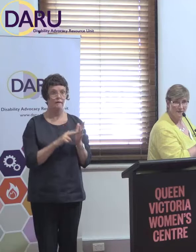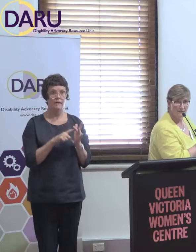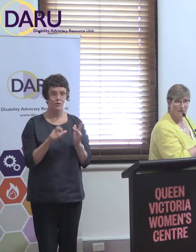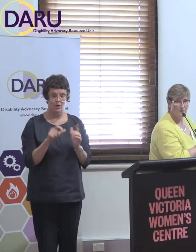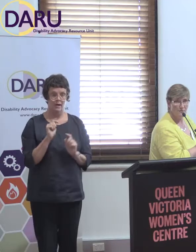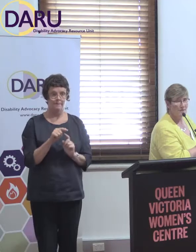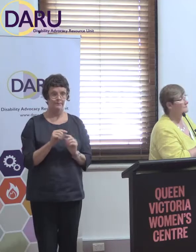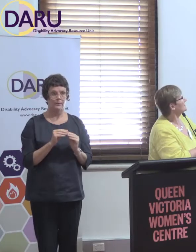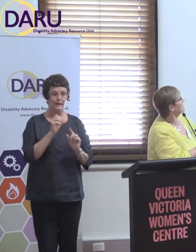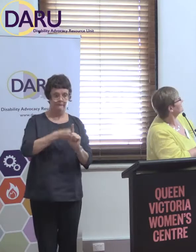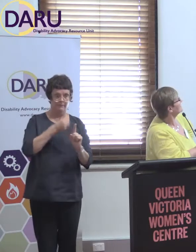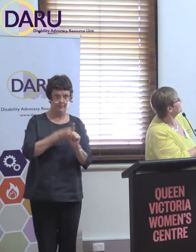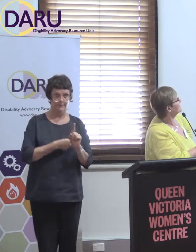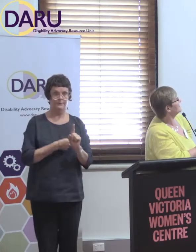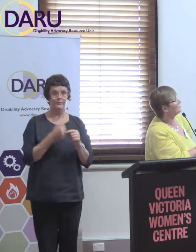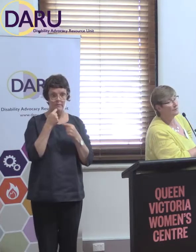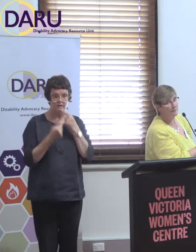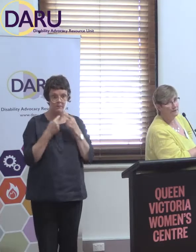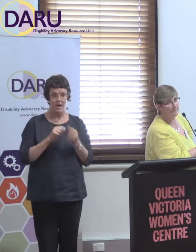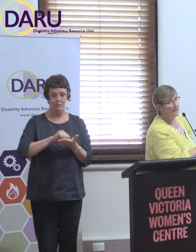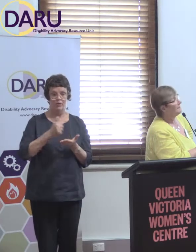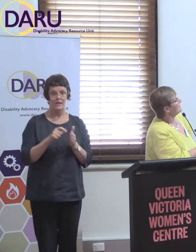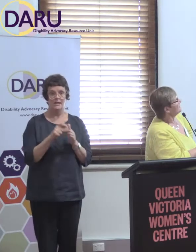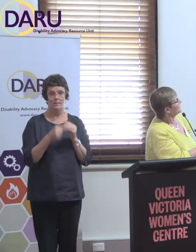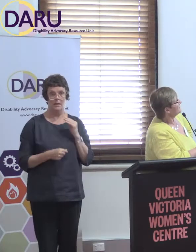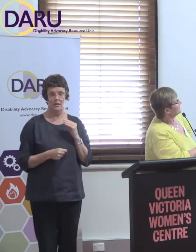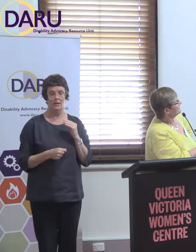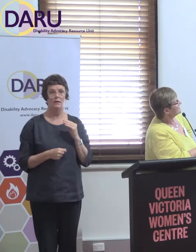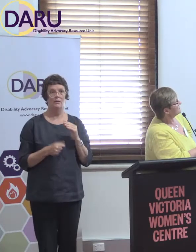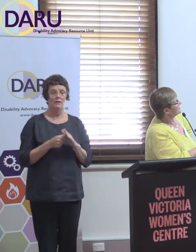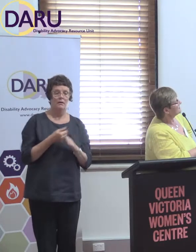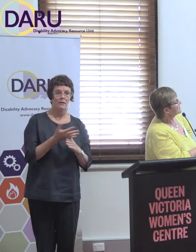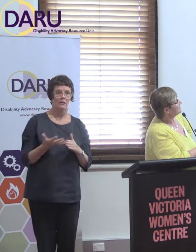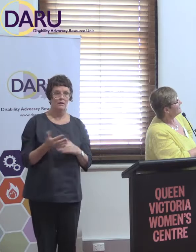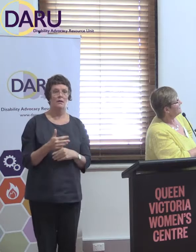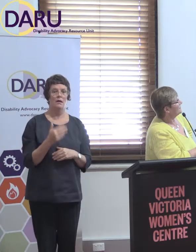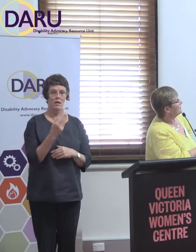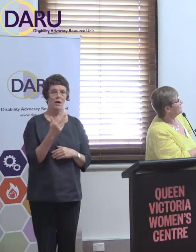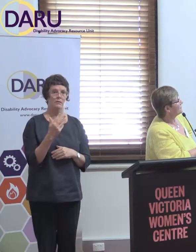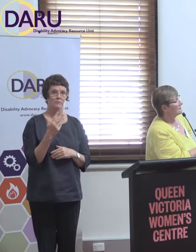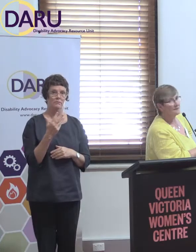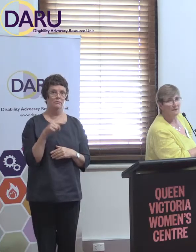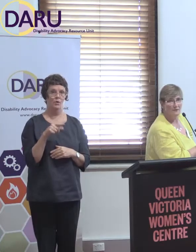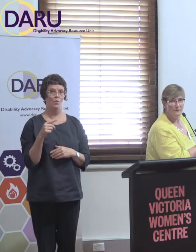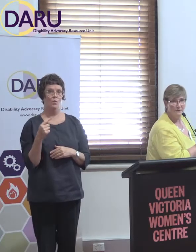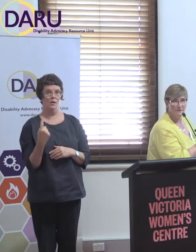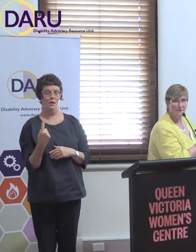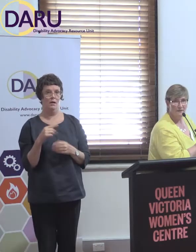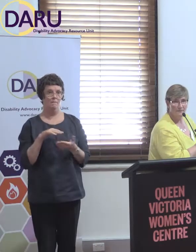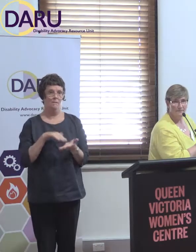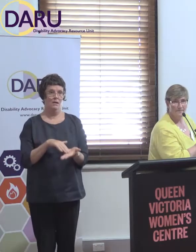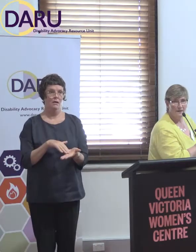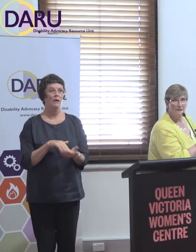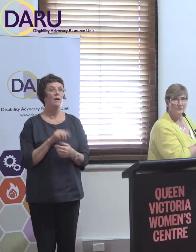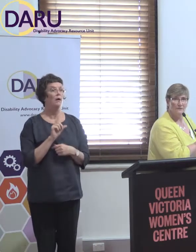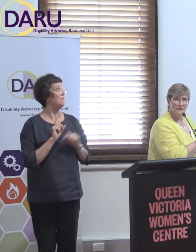in advocacy, information and print disability is 9.1 million. But the amount... This 2.9 is what sits under the Office for